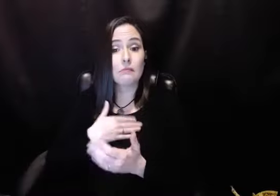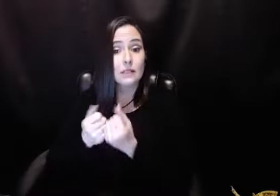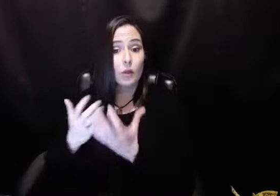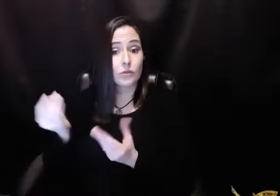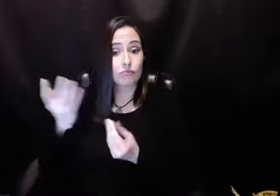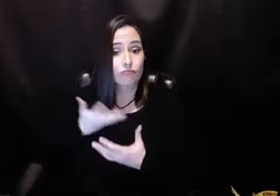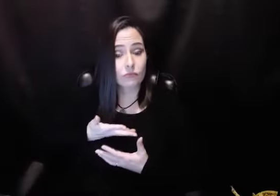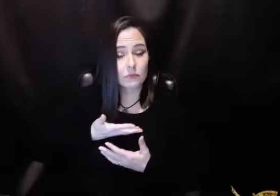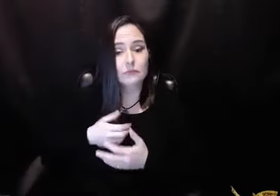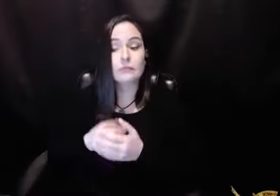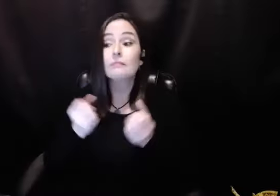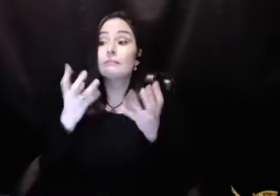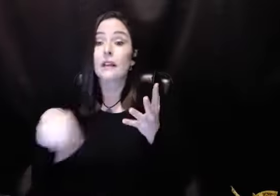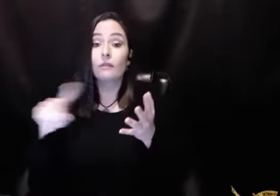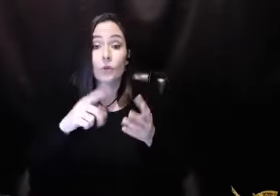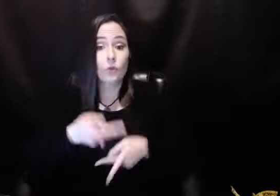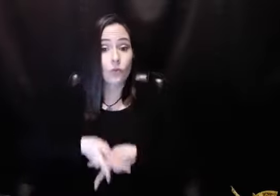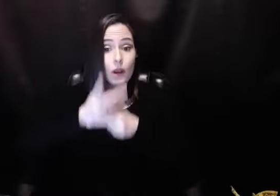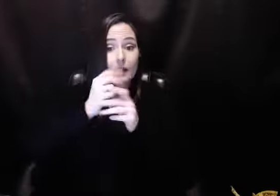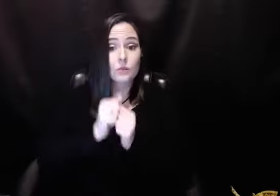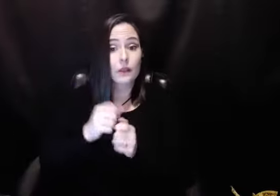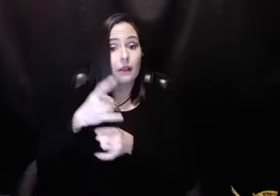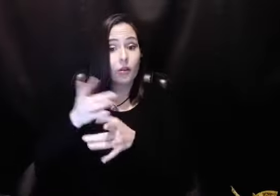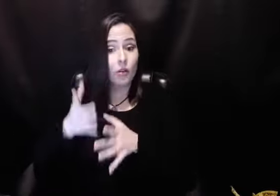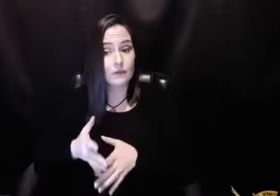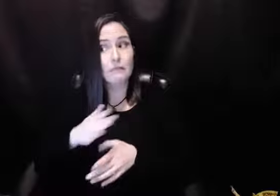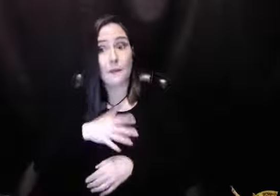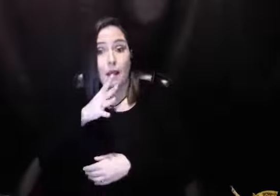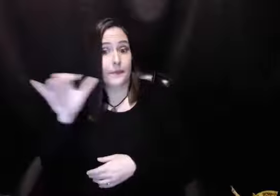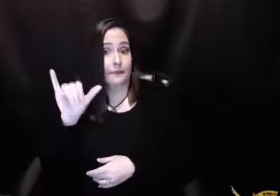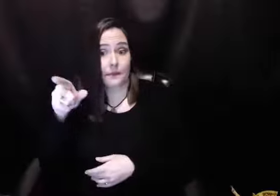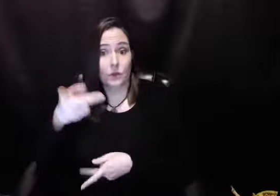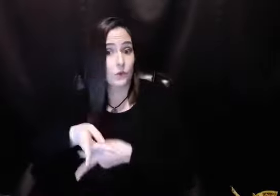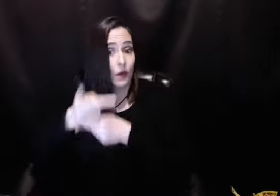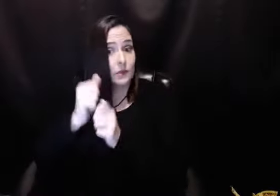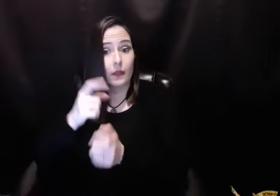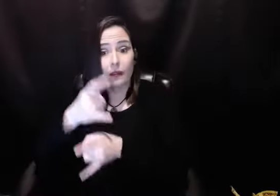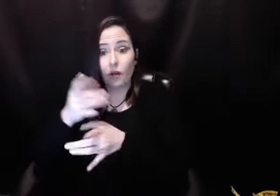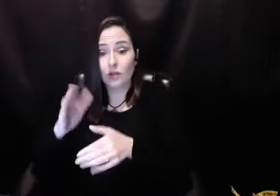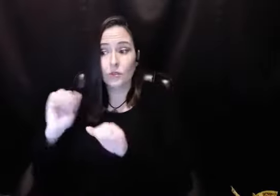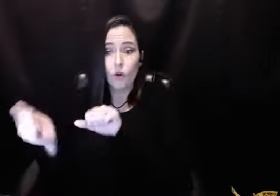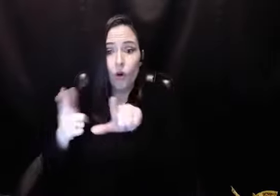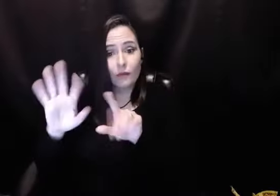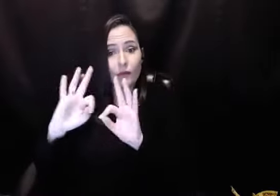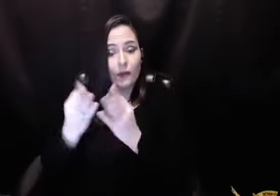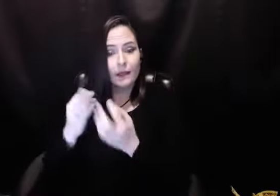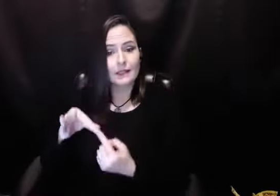me to do. And then I had talked to so many of you who had been raised in alcoholism. My mother had been raised in